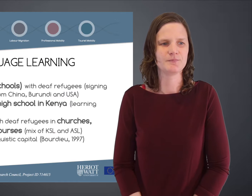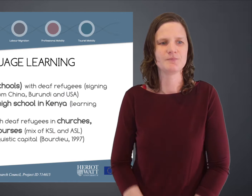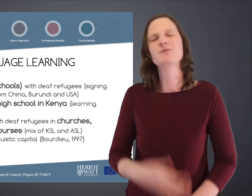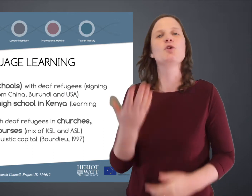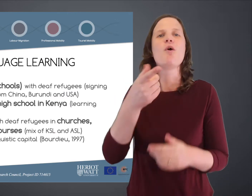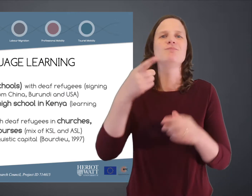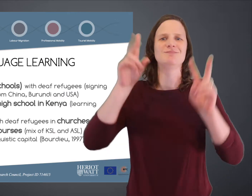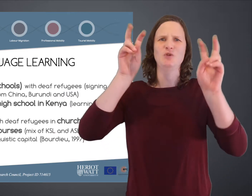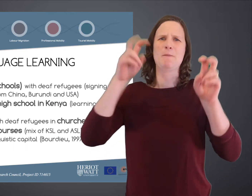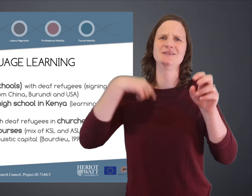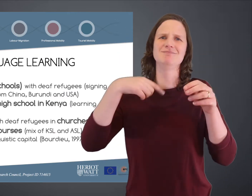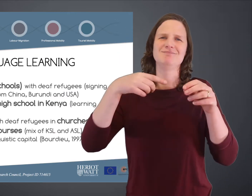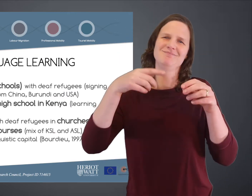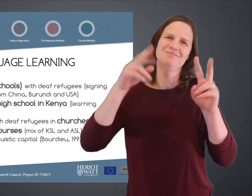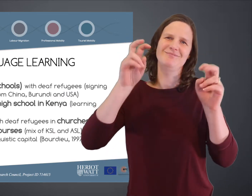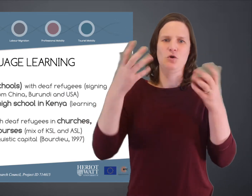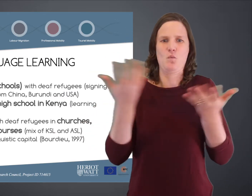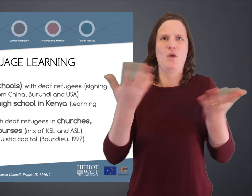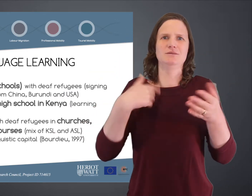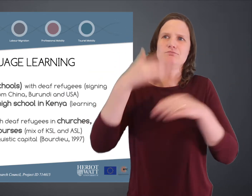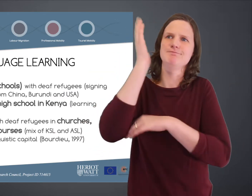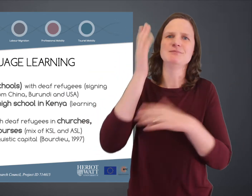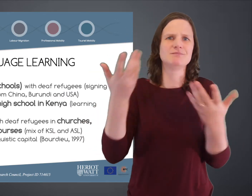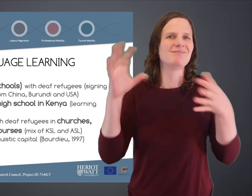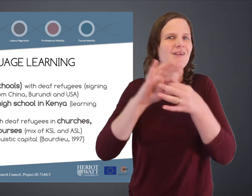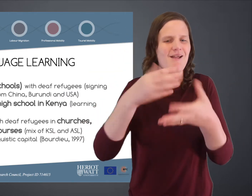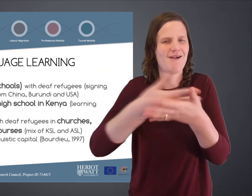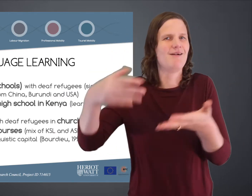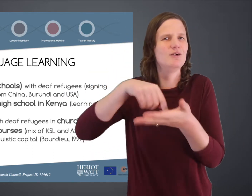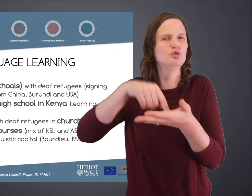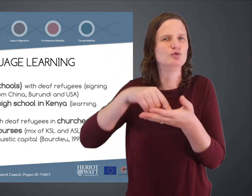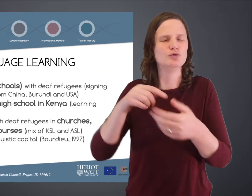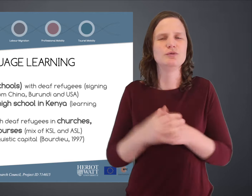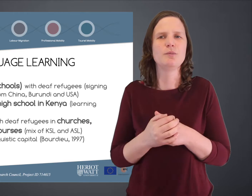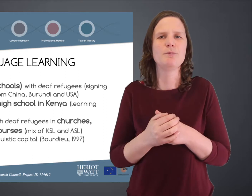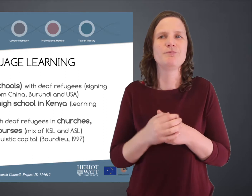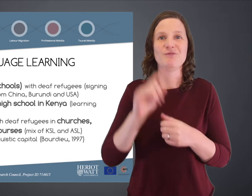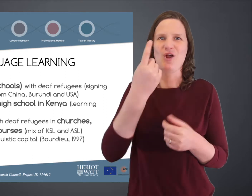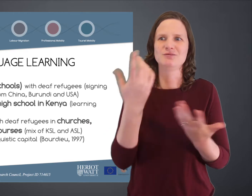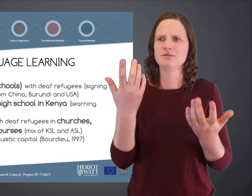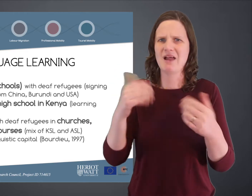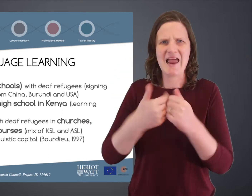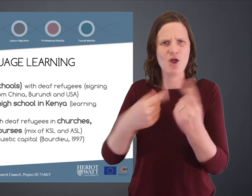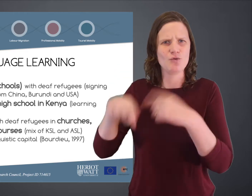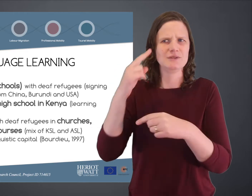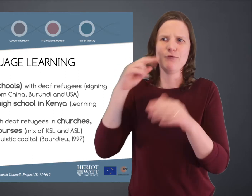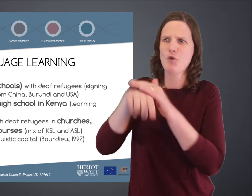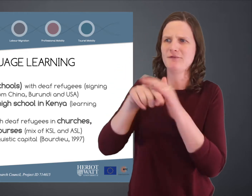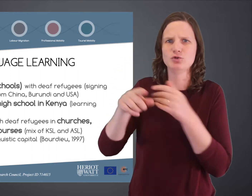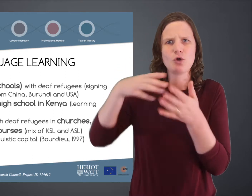Now on this next slide, you can see, as I said before, my topic was all about language. So first of all,